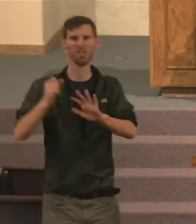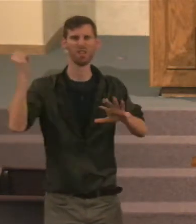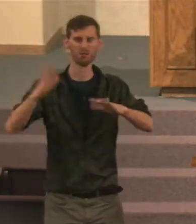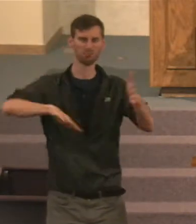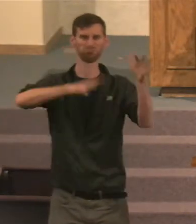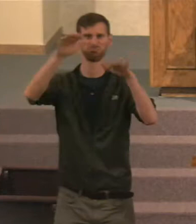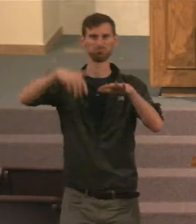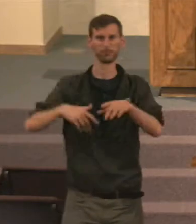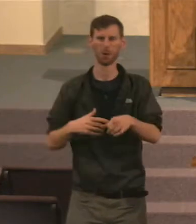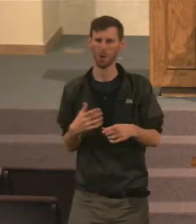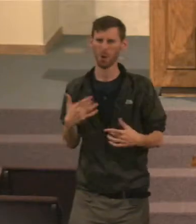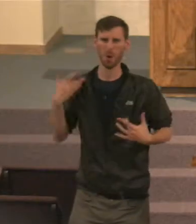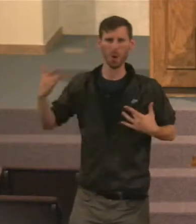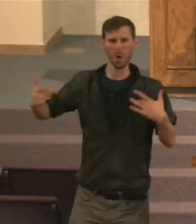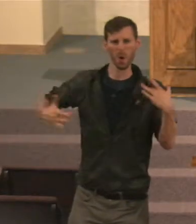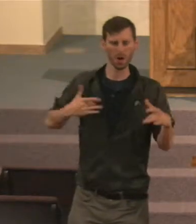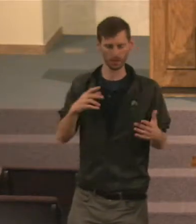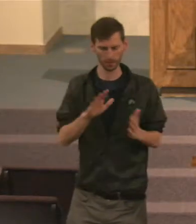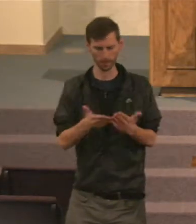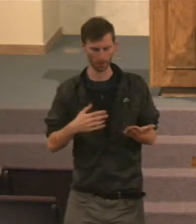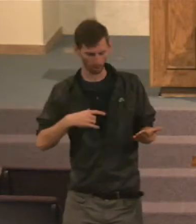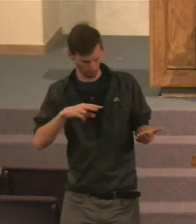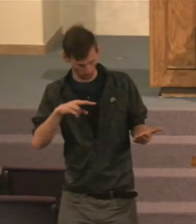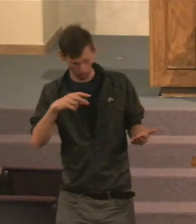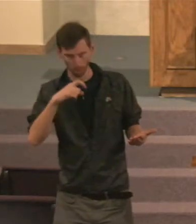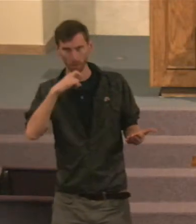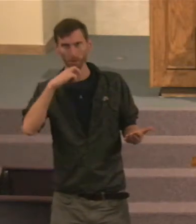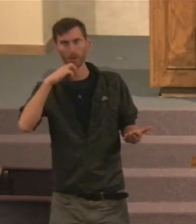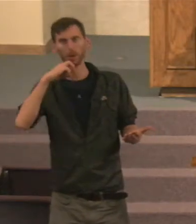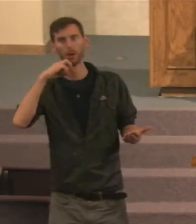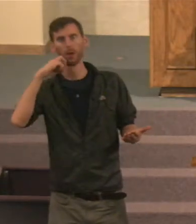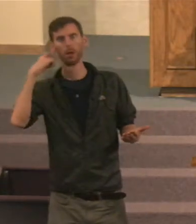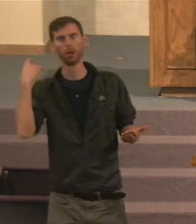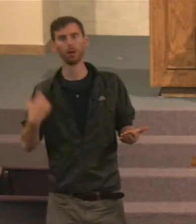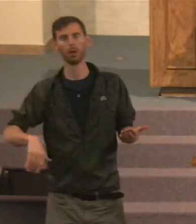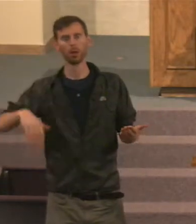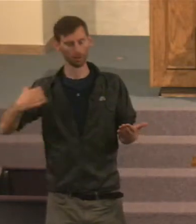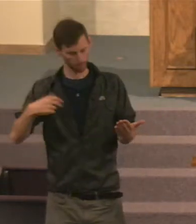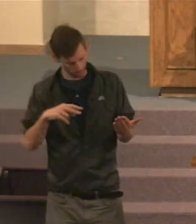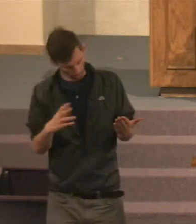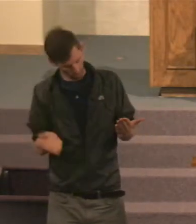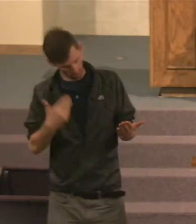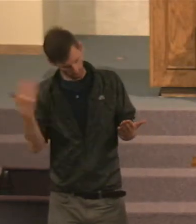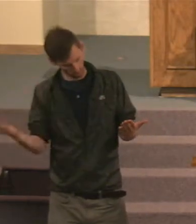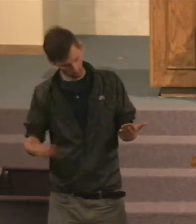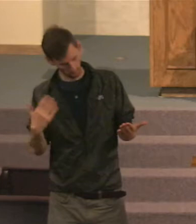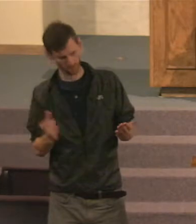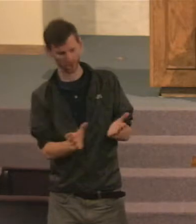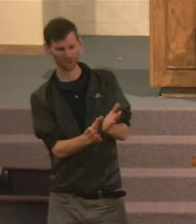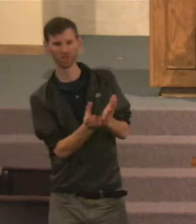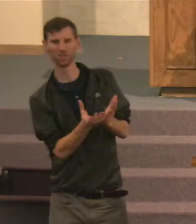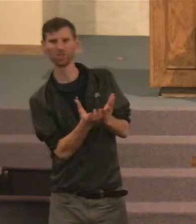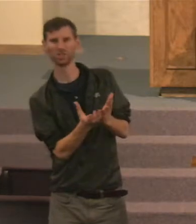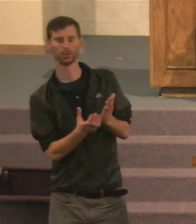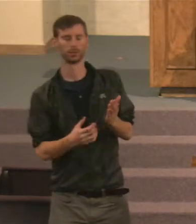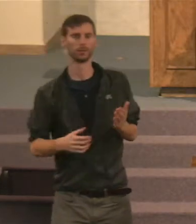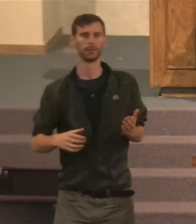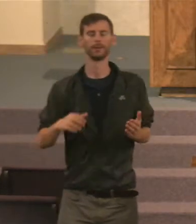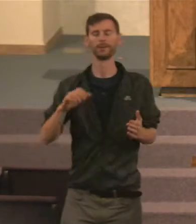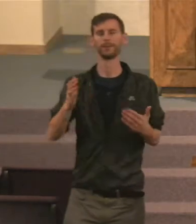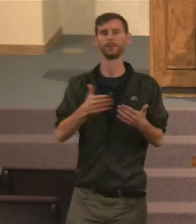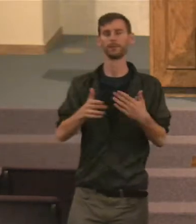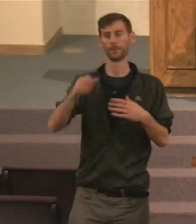pleasing words, He wrote in such a way, That people would be interested in it, Could be pleased, By it. Knowing, You know,